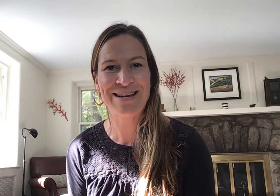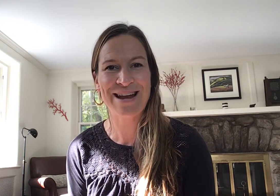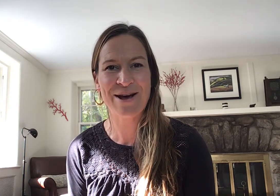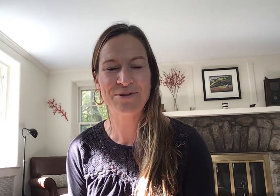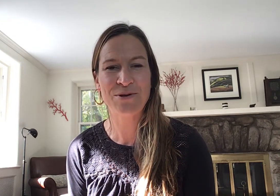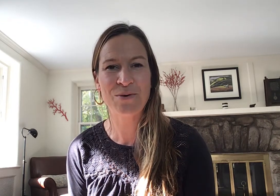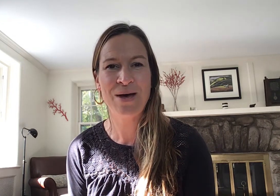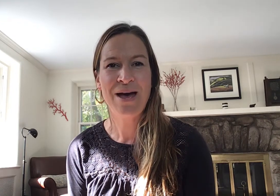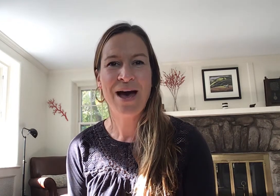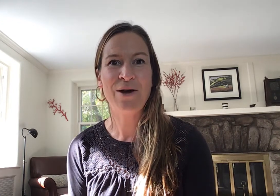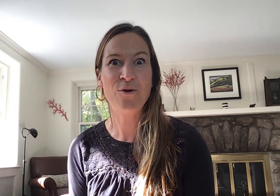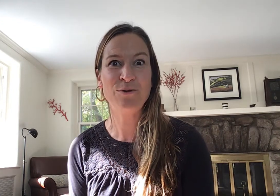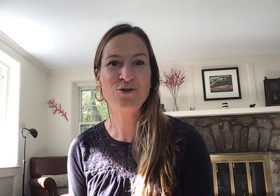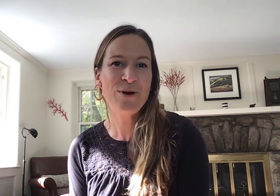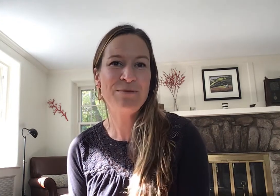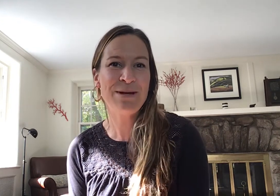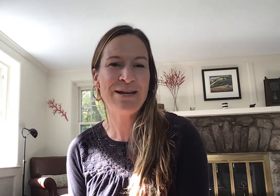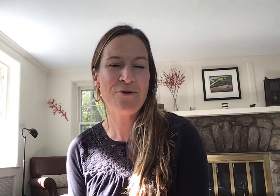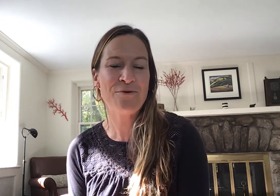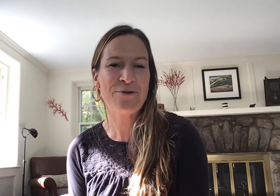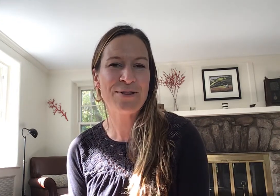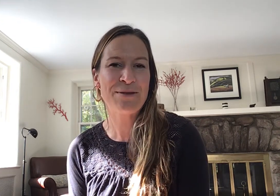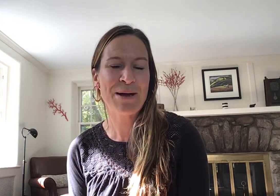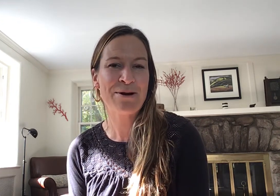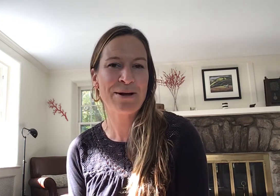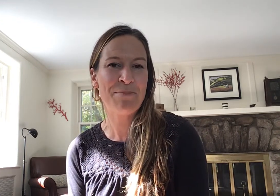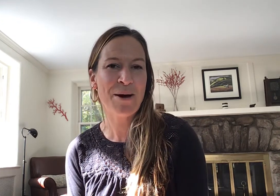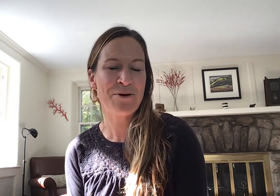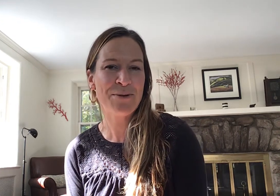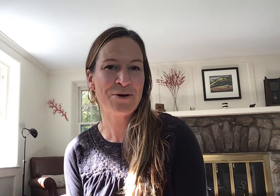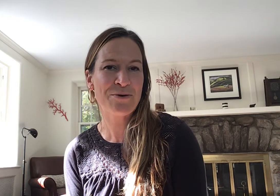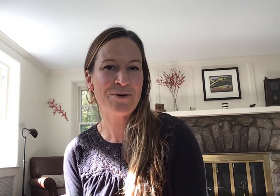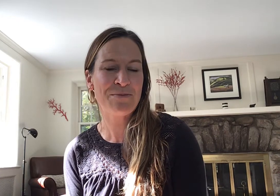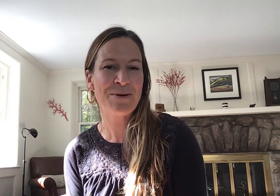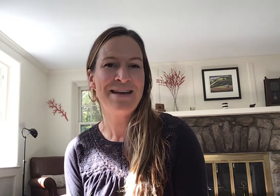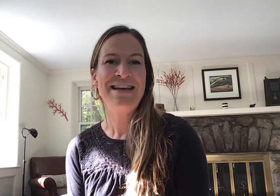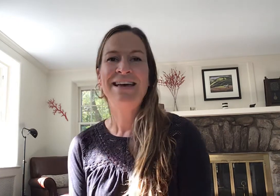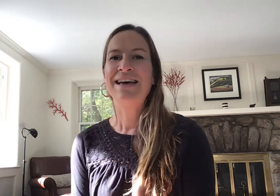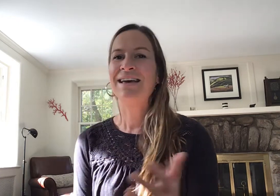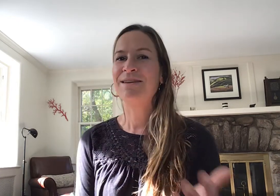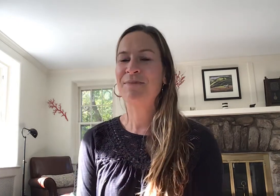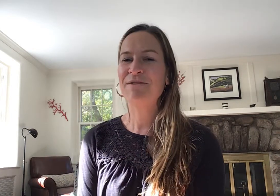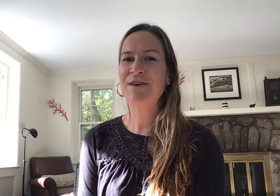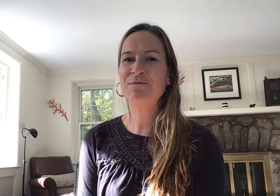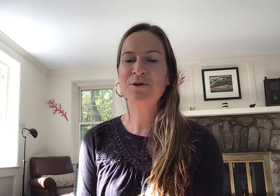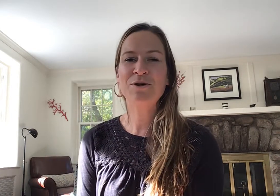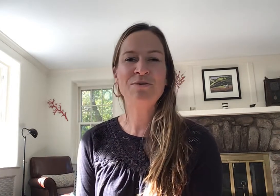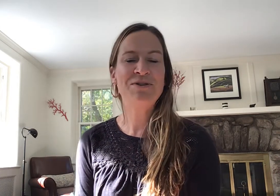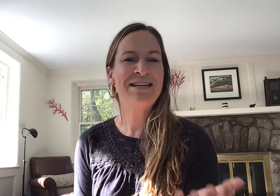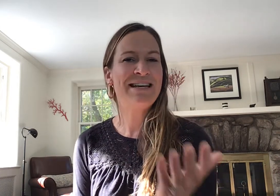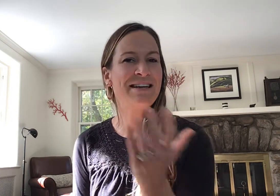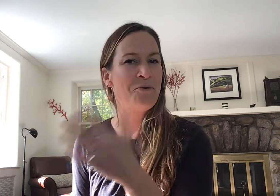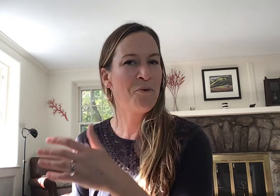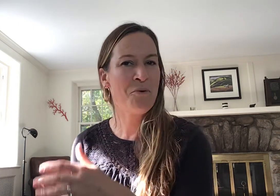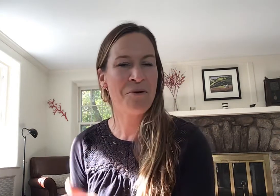right now so i hope you join me over in the parent empowerment group in my facebook community or